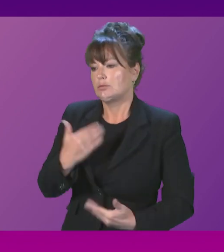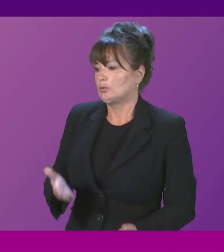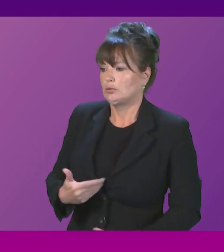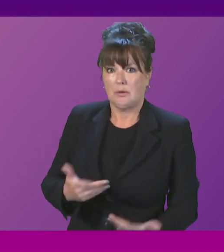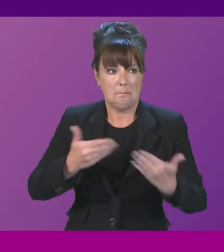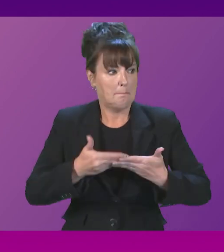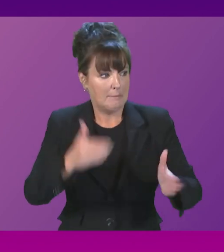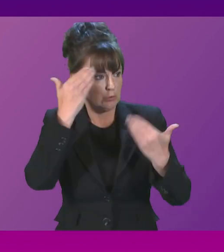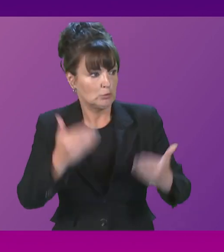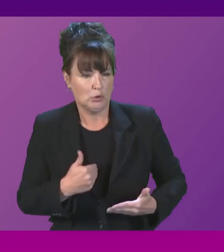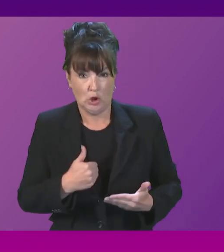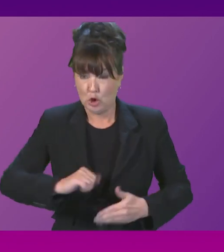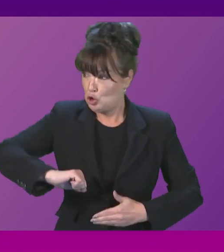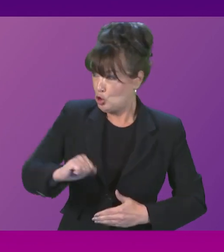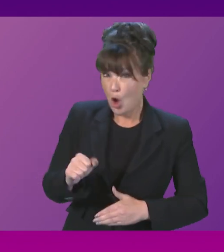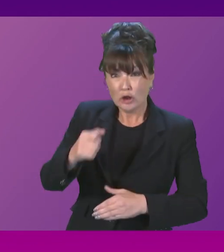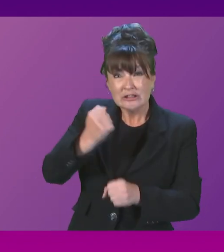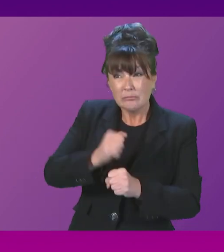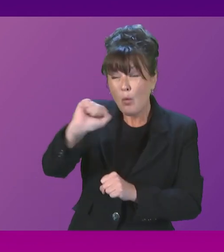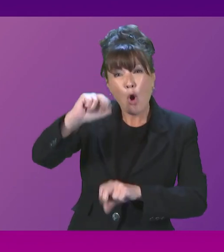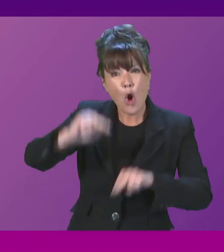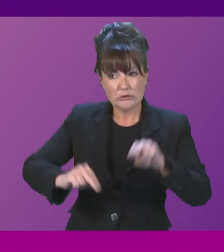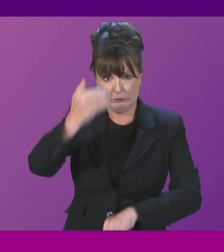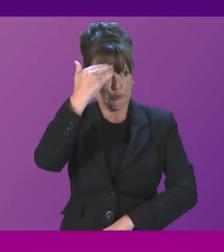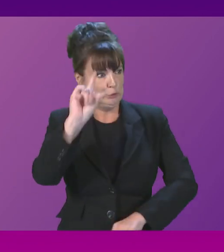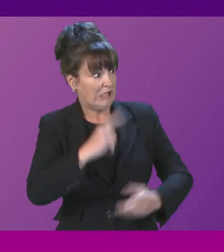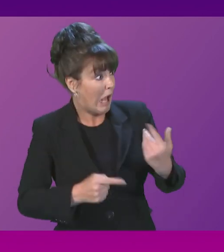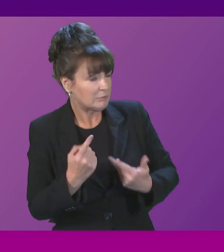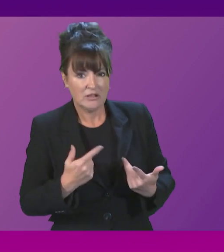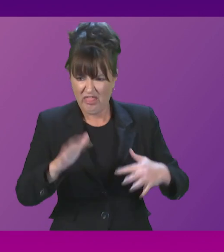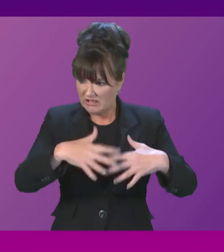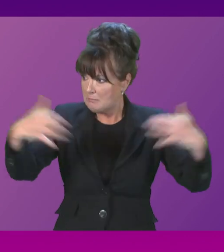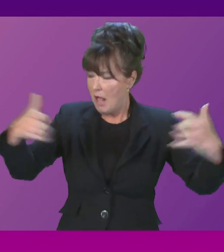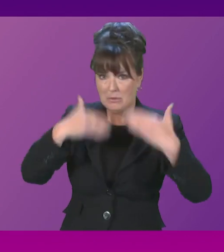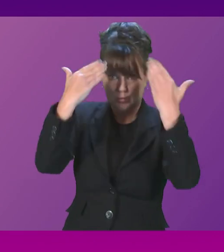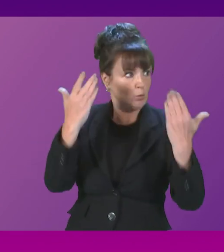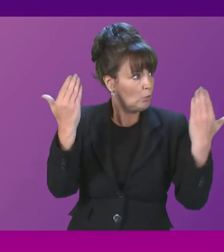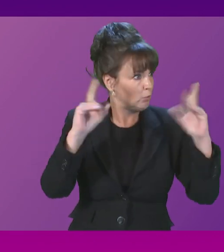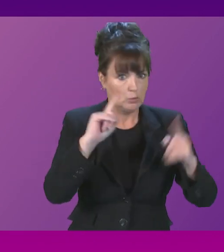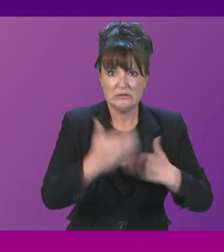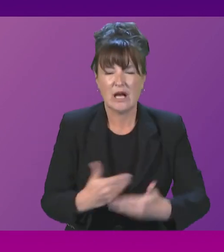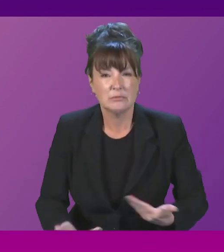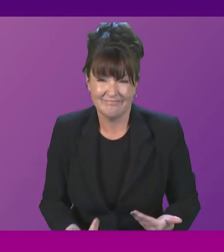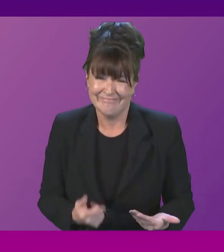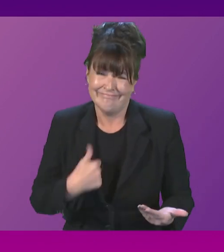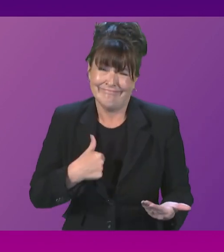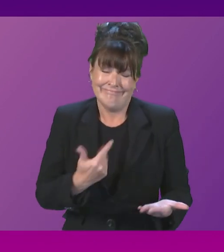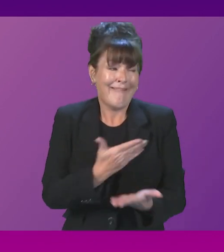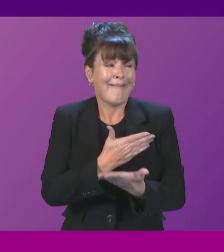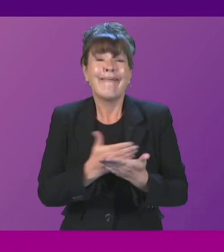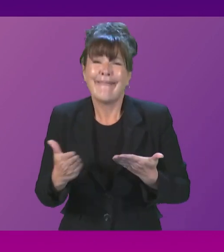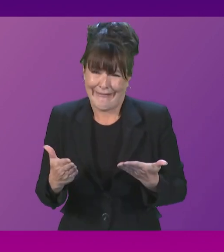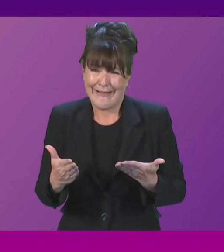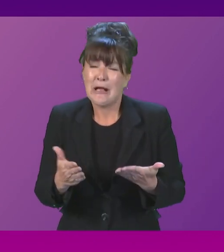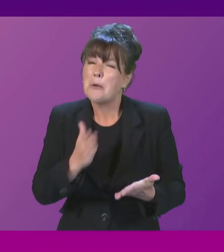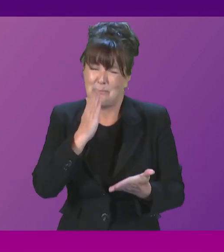dark. The Scottish Government's auditor was kept in the dark. This Parliament was kept in the dark. It's clear that there has